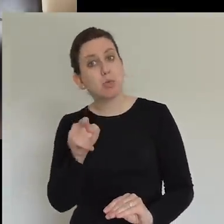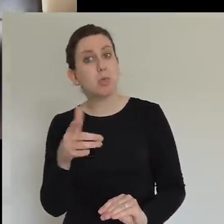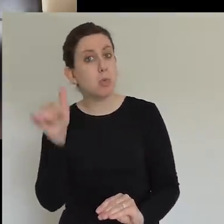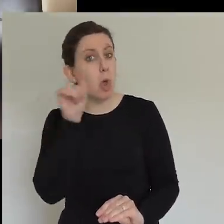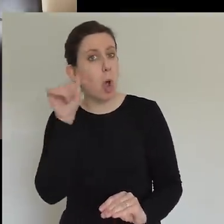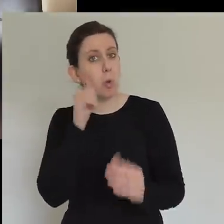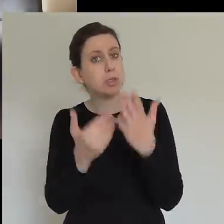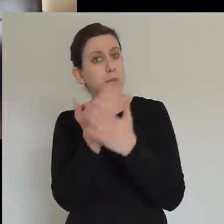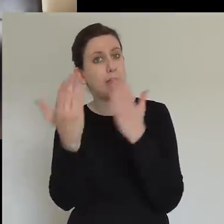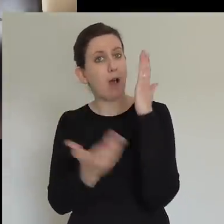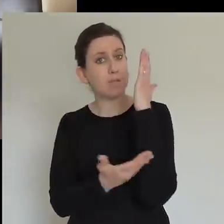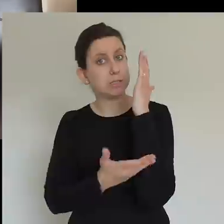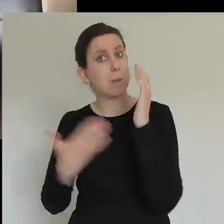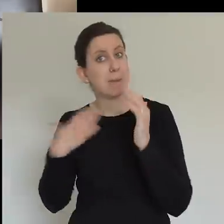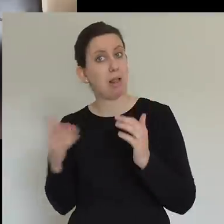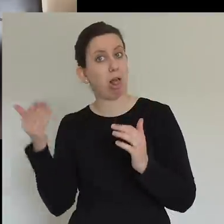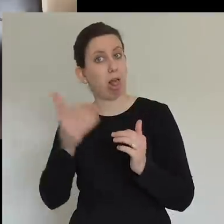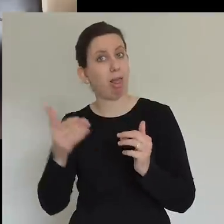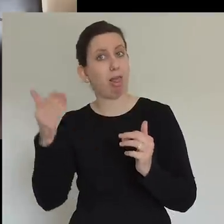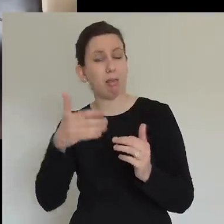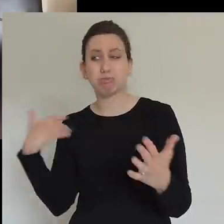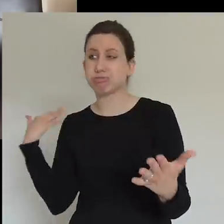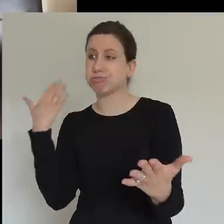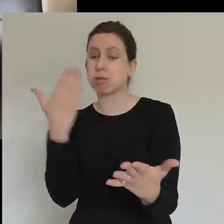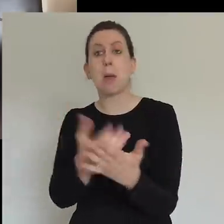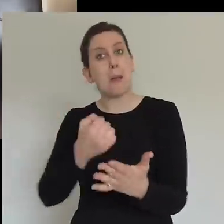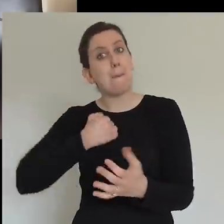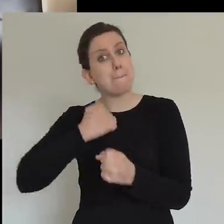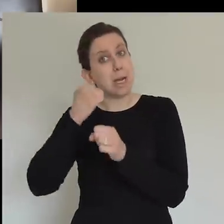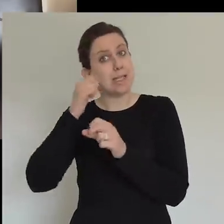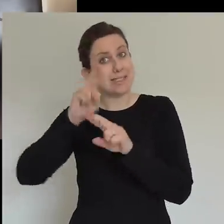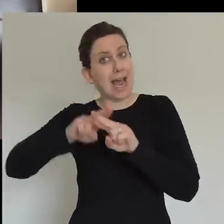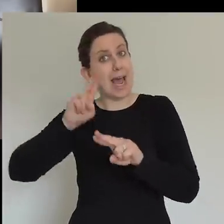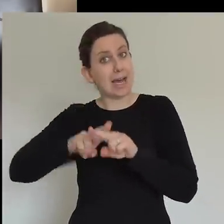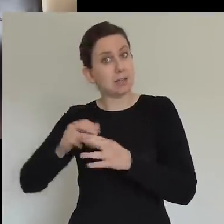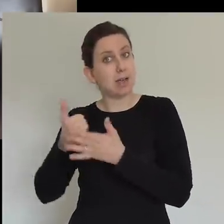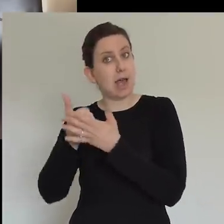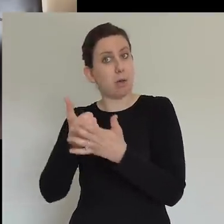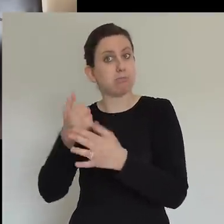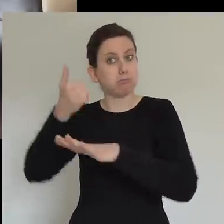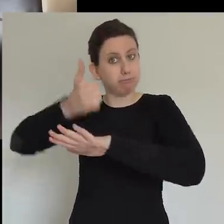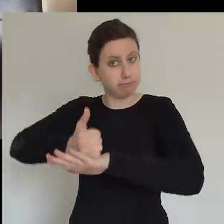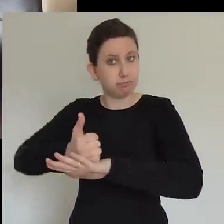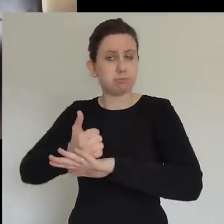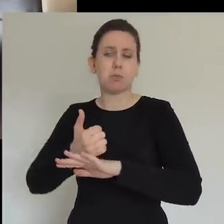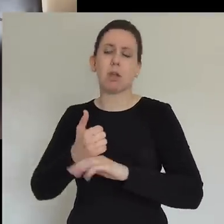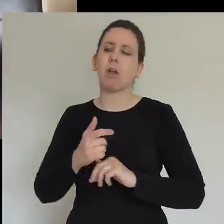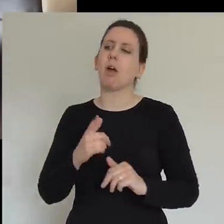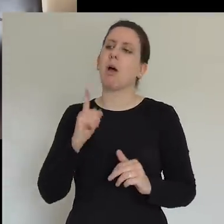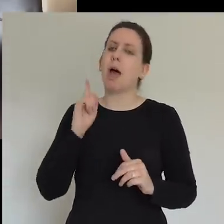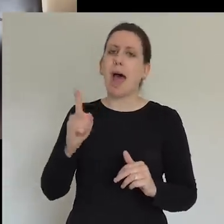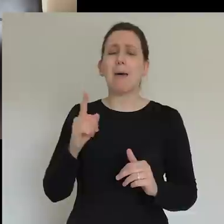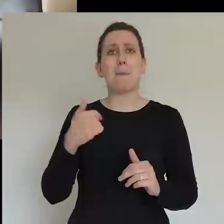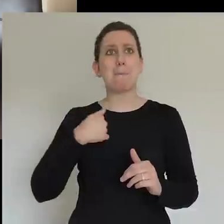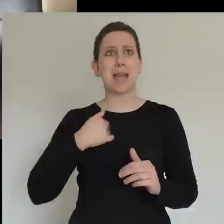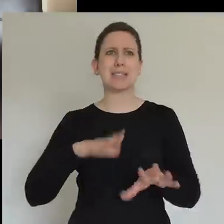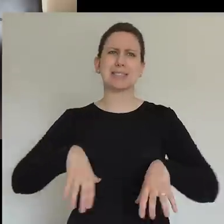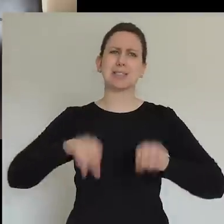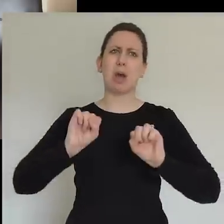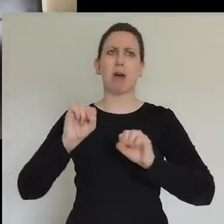And for the first 10 years of my ministry, I was constantly compared to him. You know, it doesn't help. It doesn't help him. It doesn't help me. I remember preaching at his church in America,